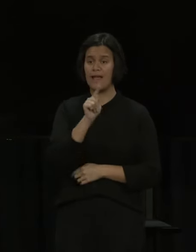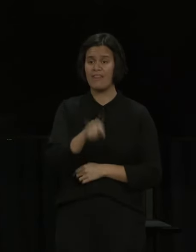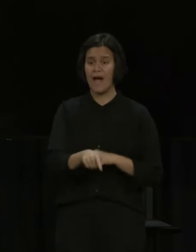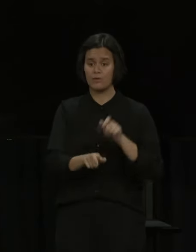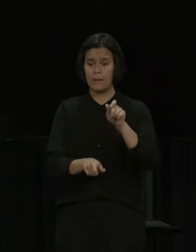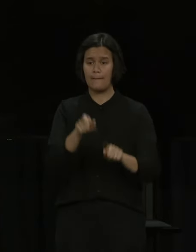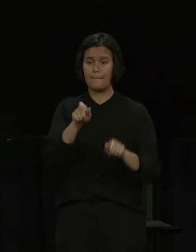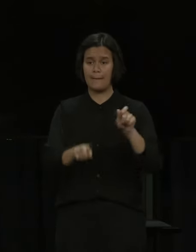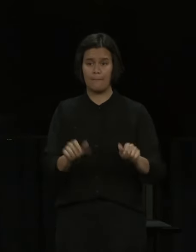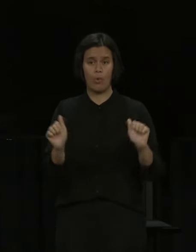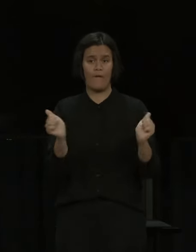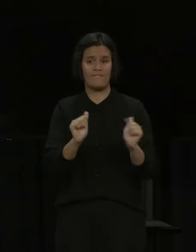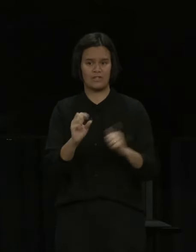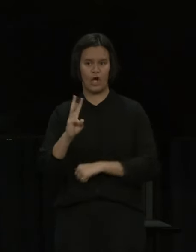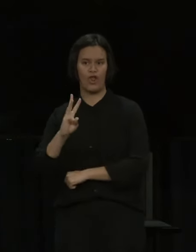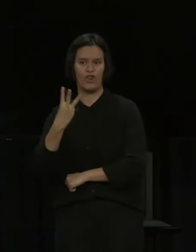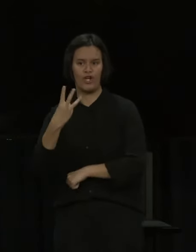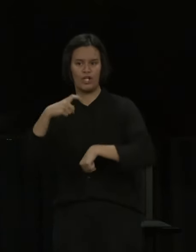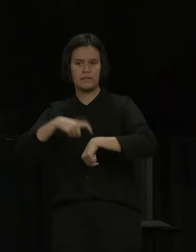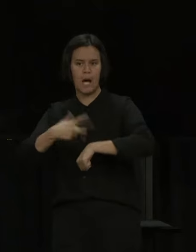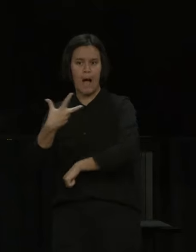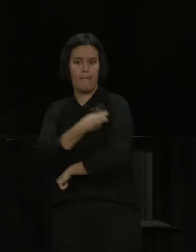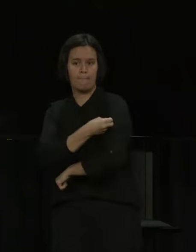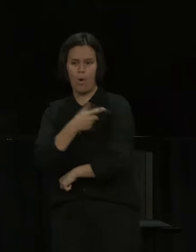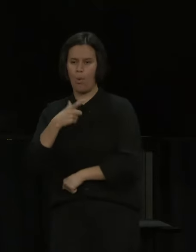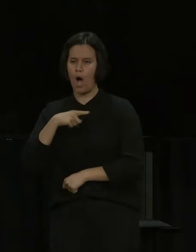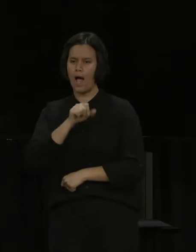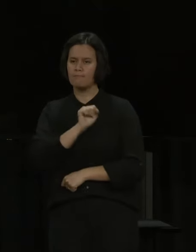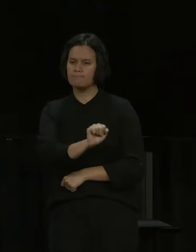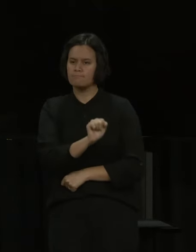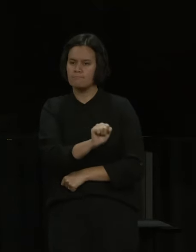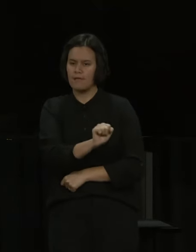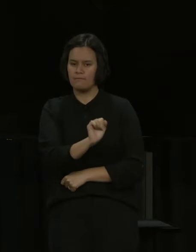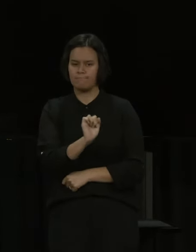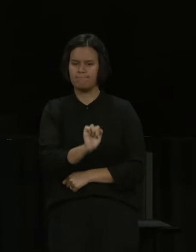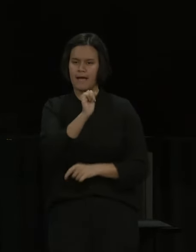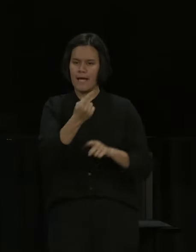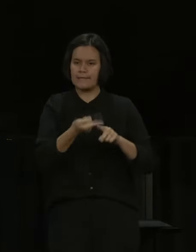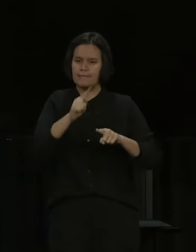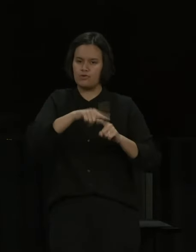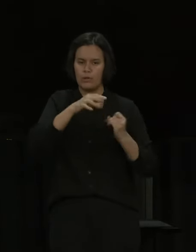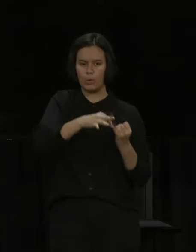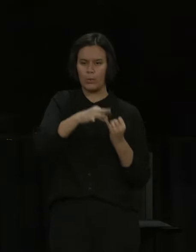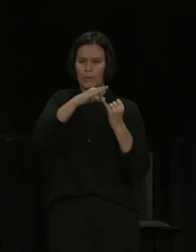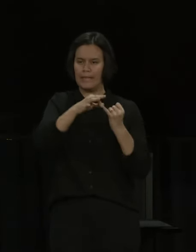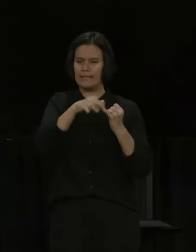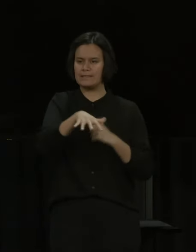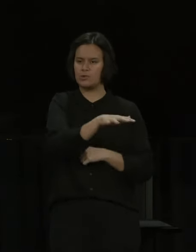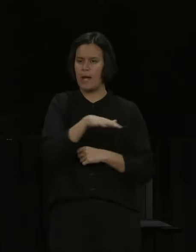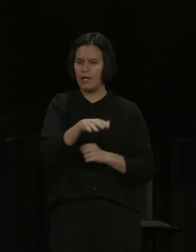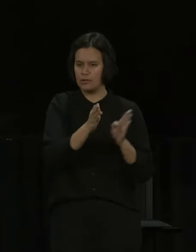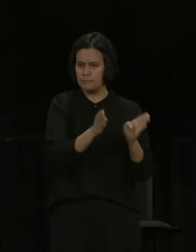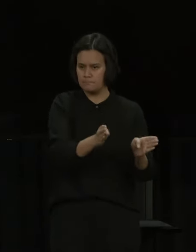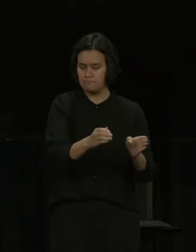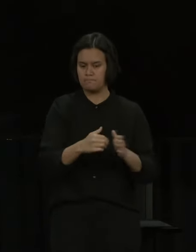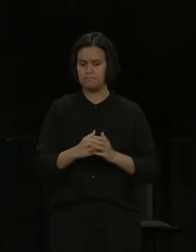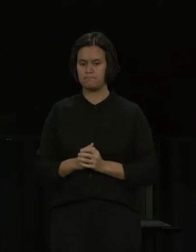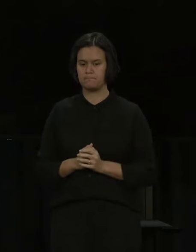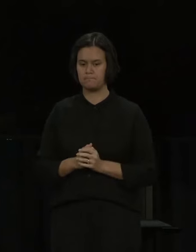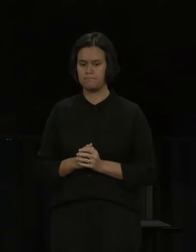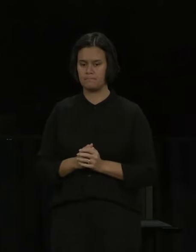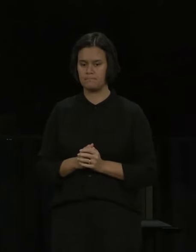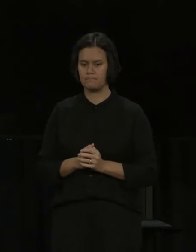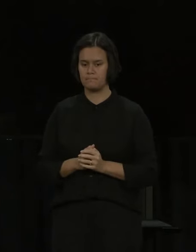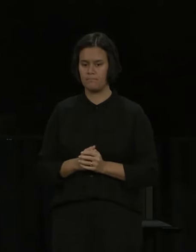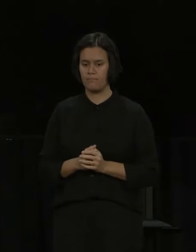received a third dose because there's a medical reason for them to have a third primary dose. And 51,127 people so far